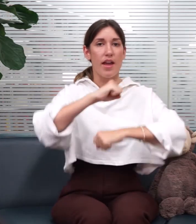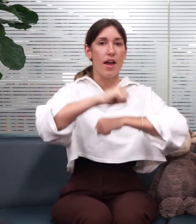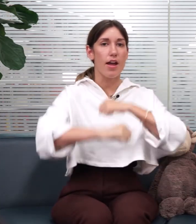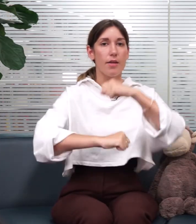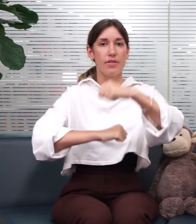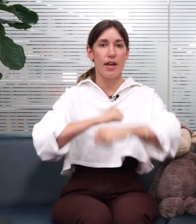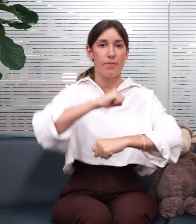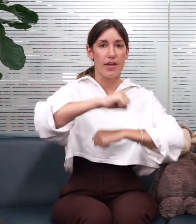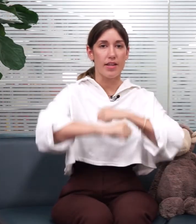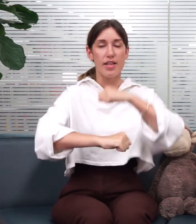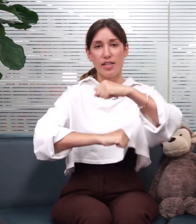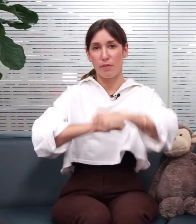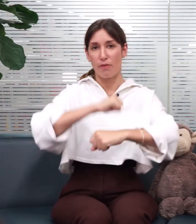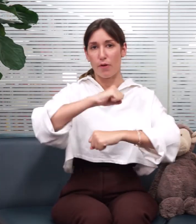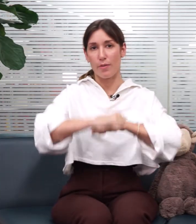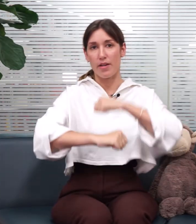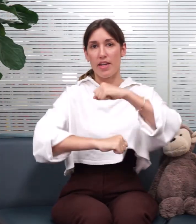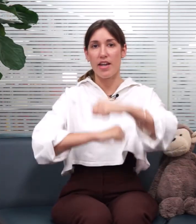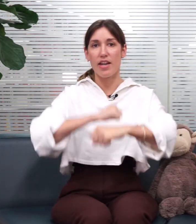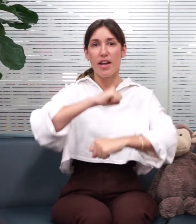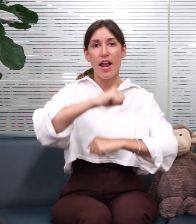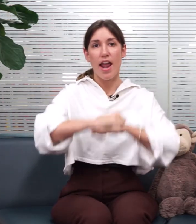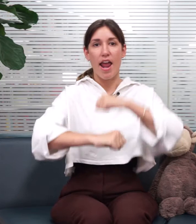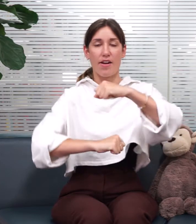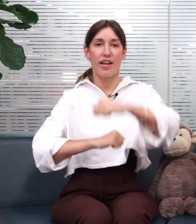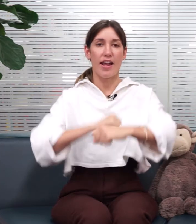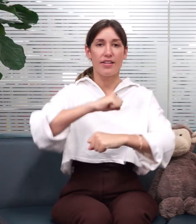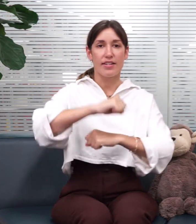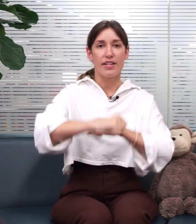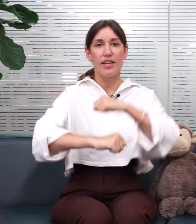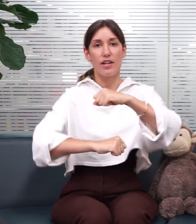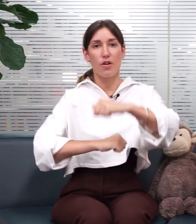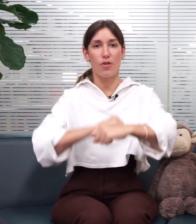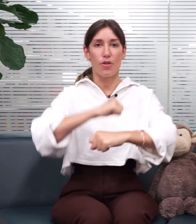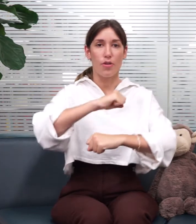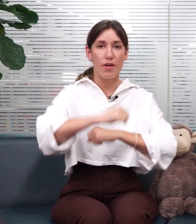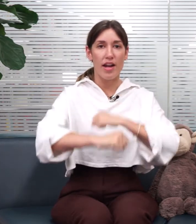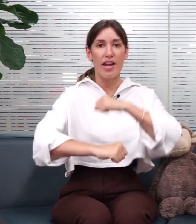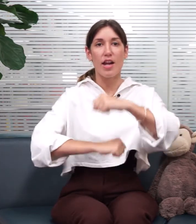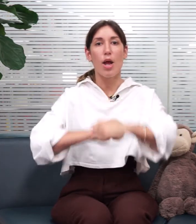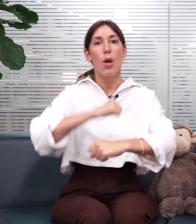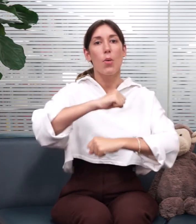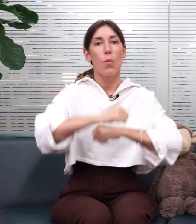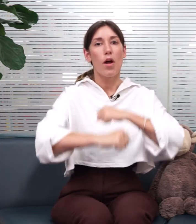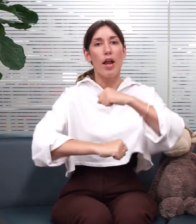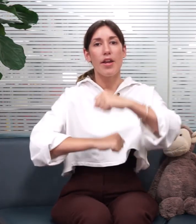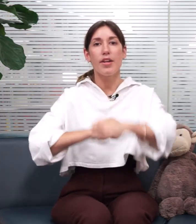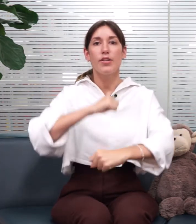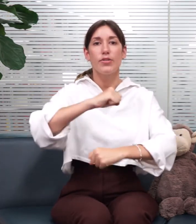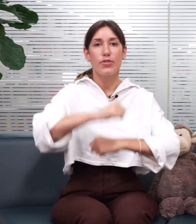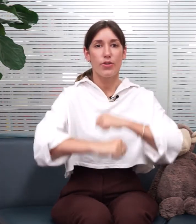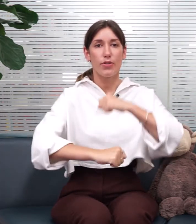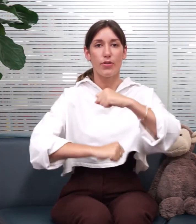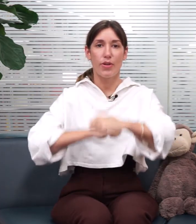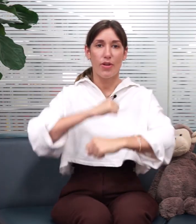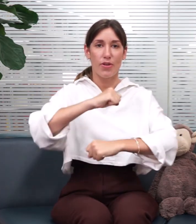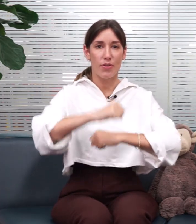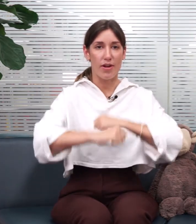arms up like this before we begin. And I'll count us in on three, one, two, three.